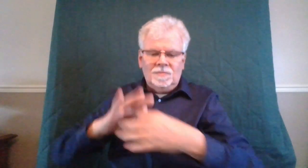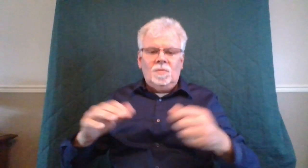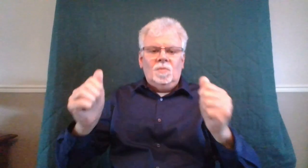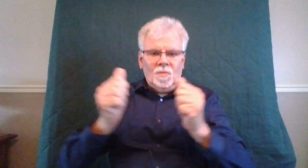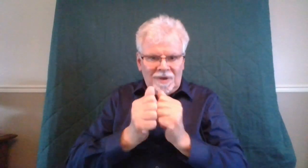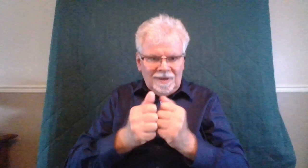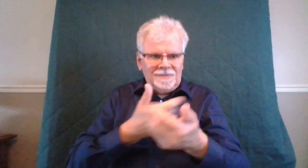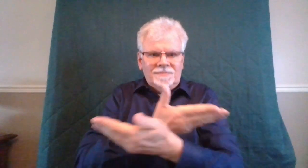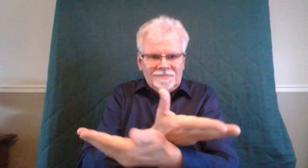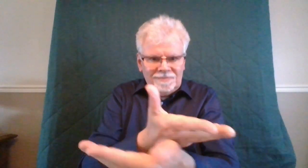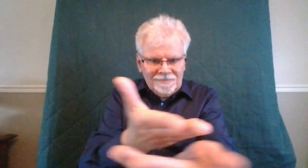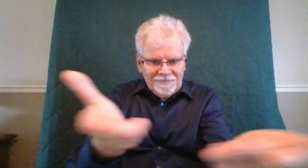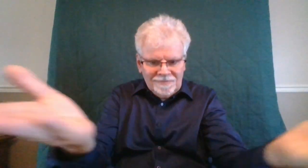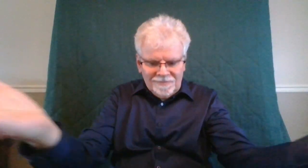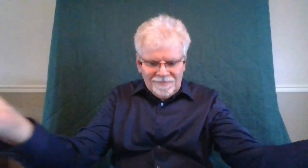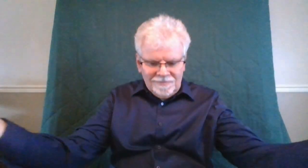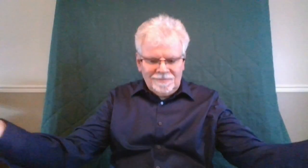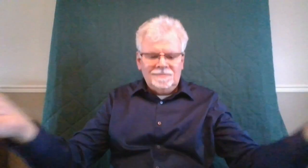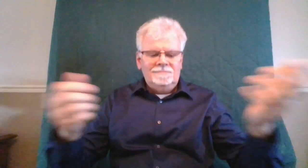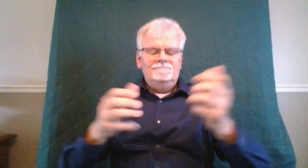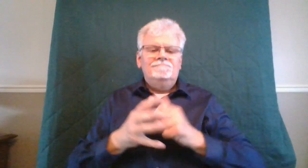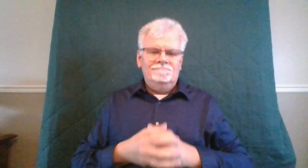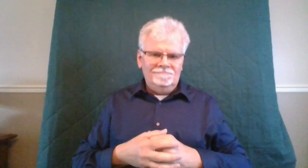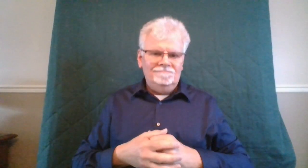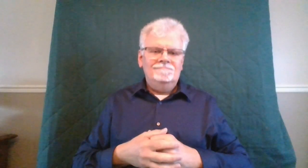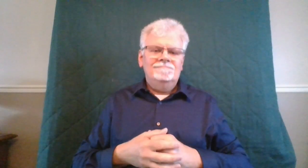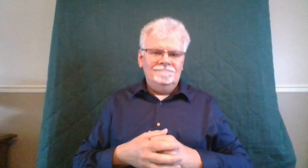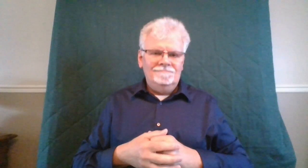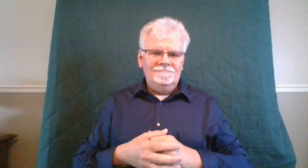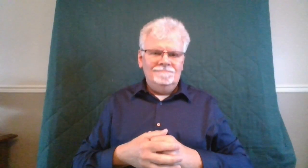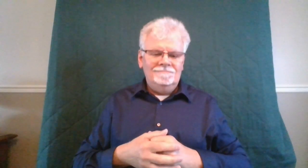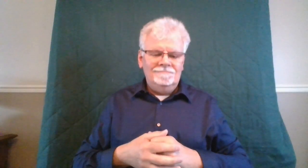and to believe in the